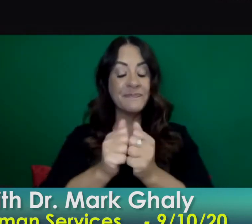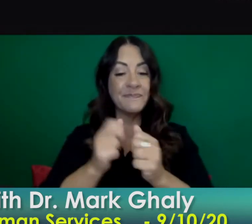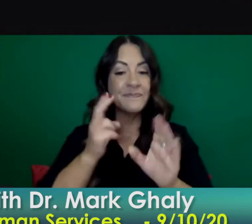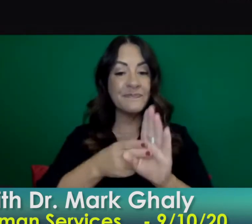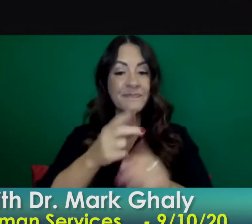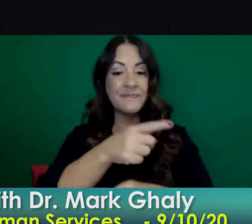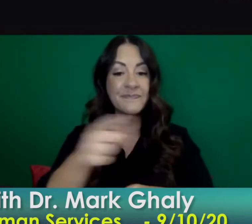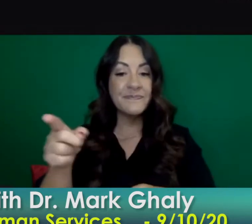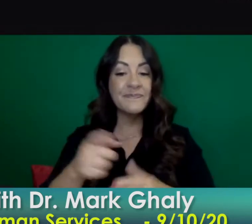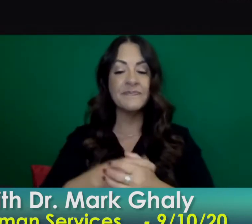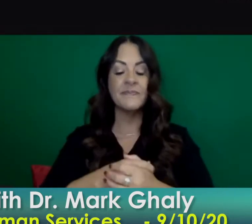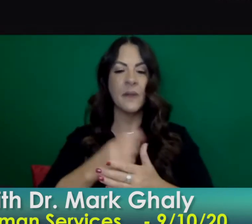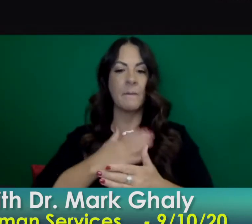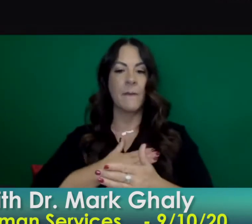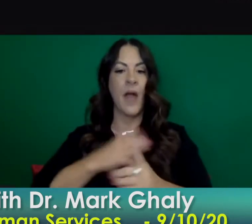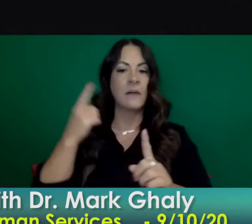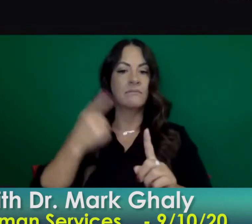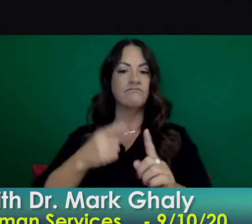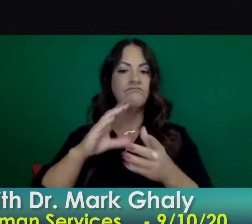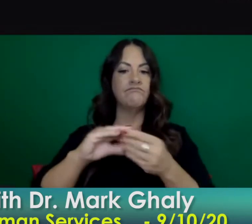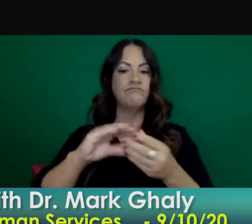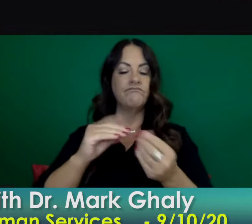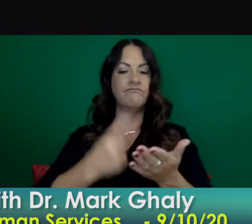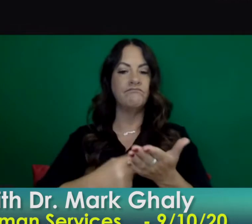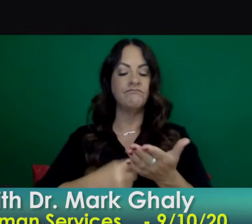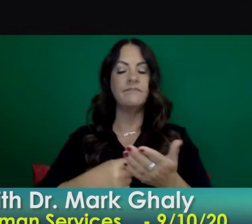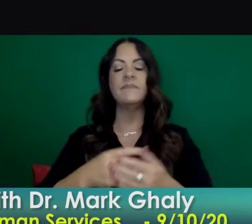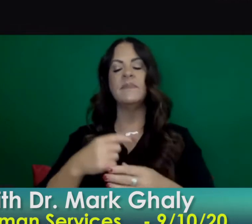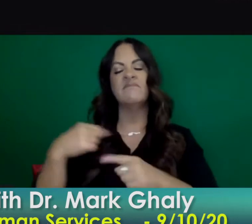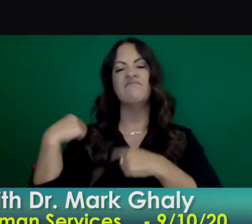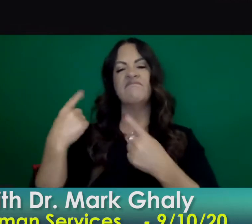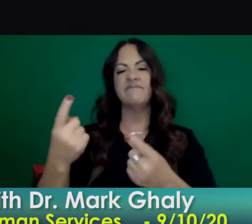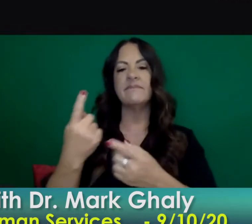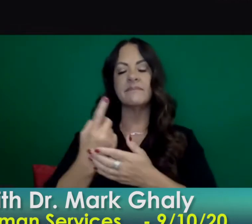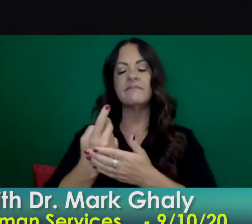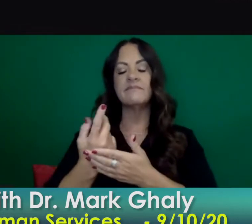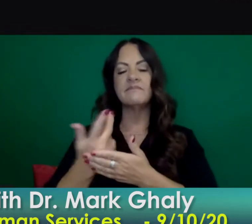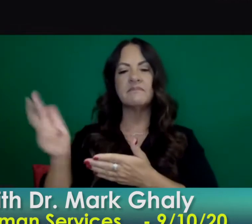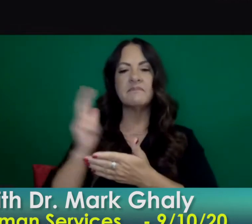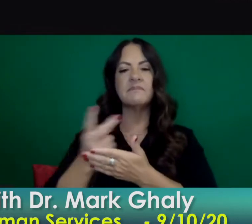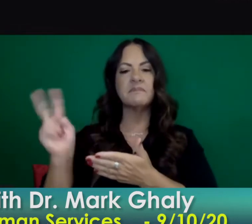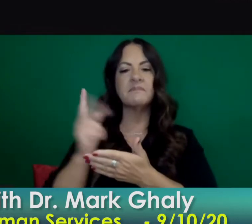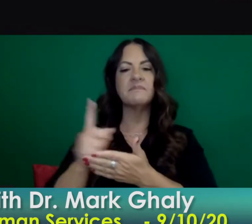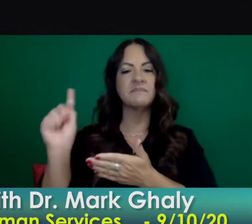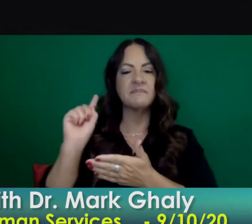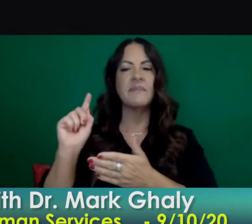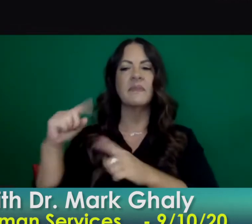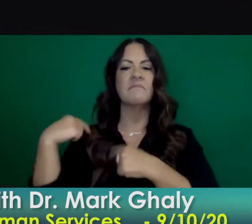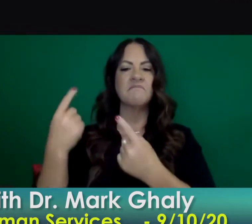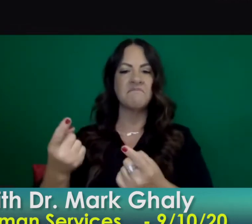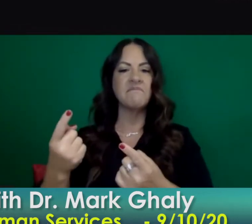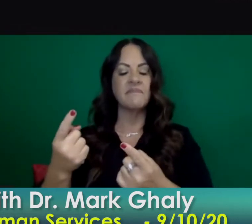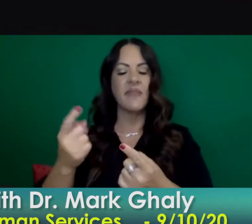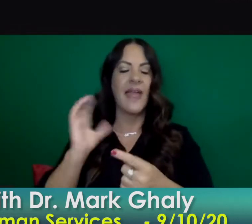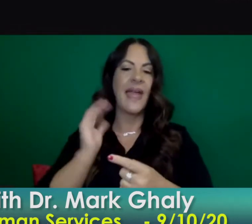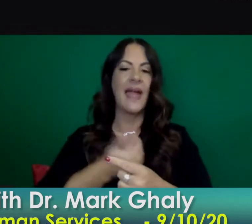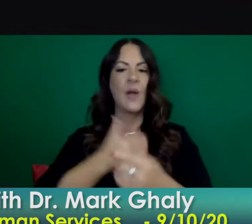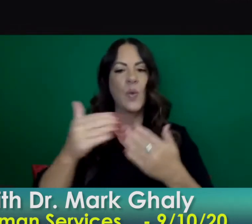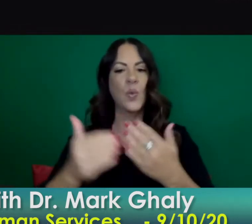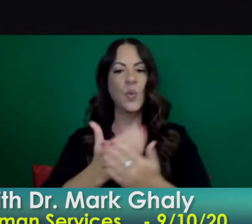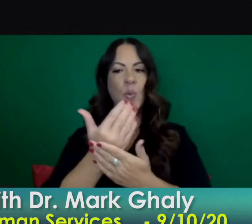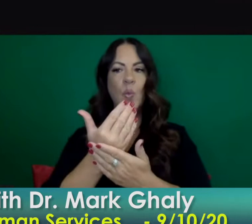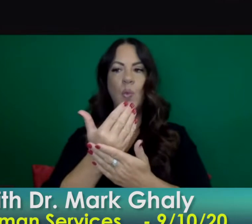today on an issue we've been talking about over the past couple of weeks with our blueprint to a safer